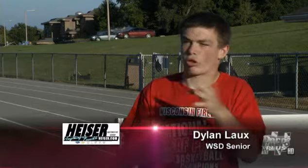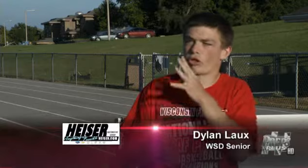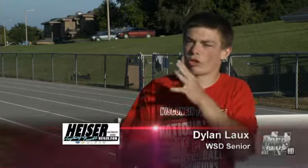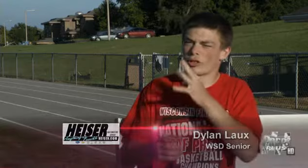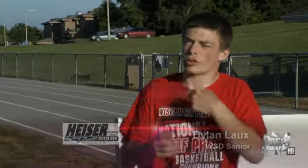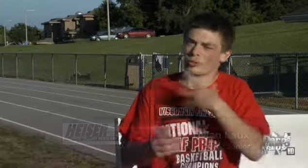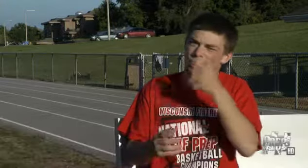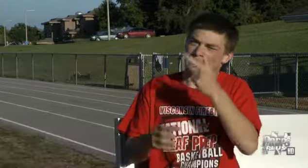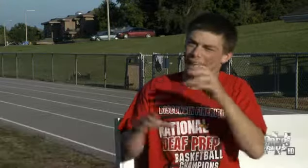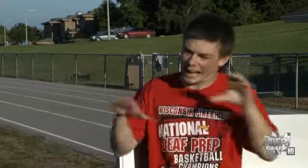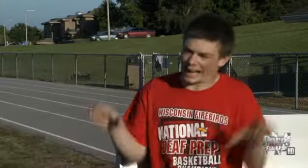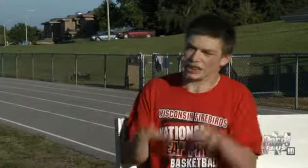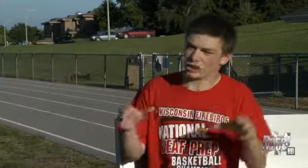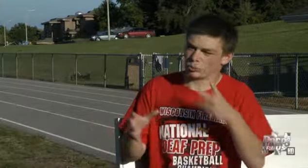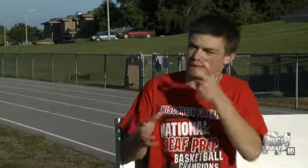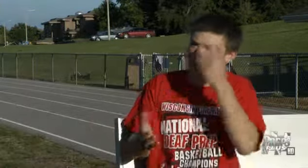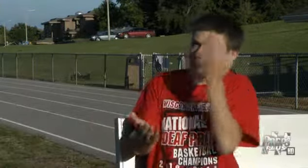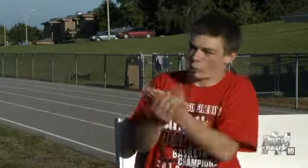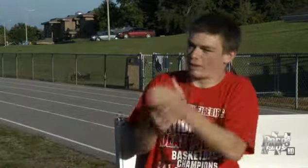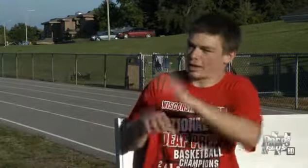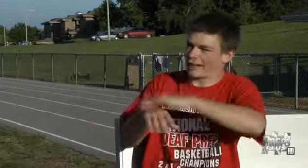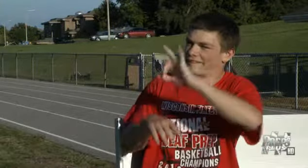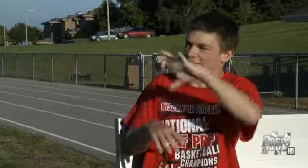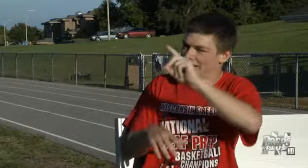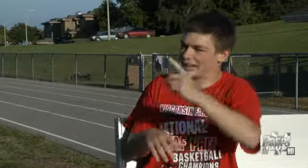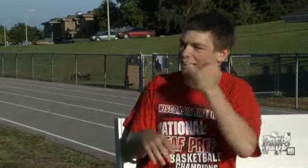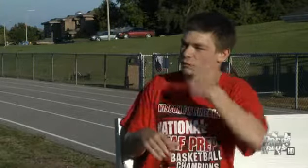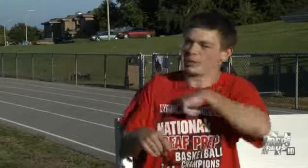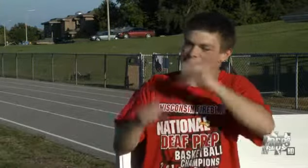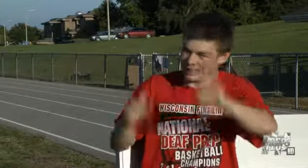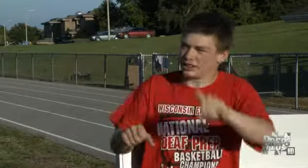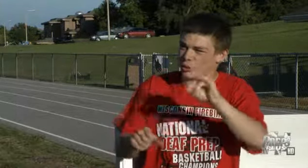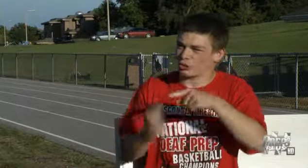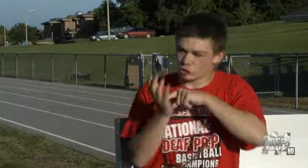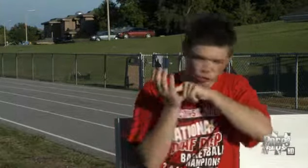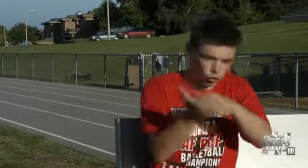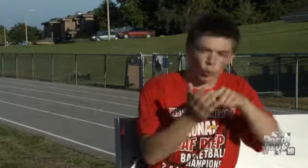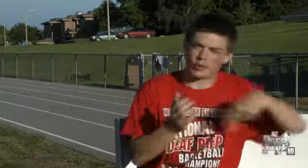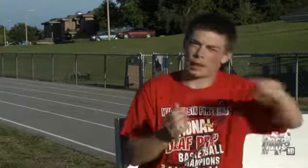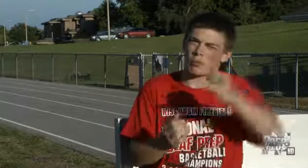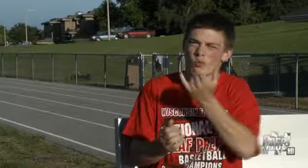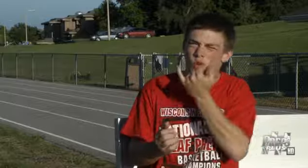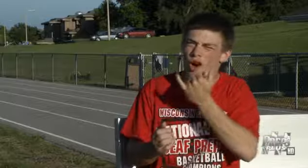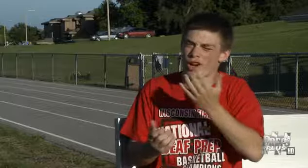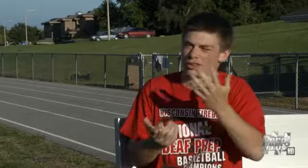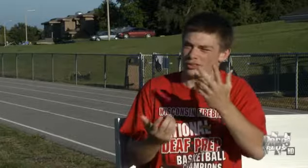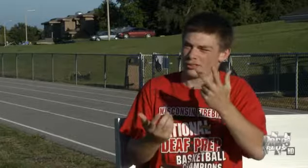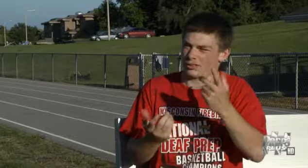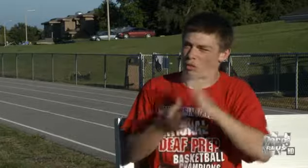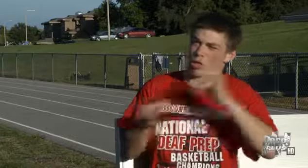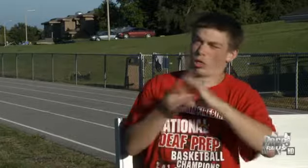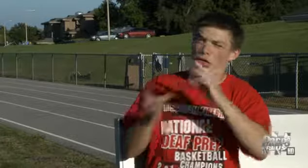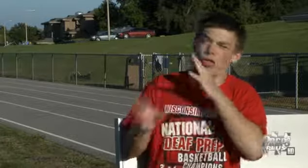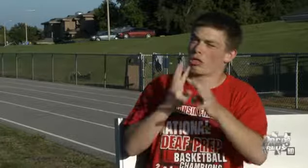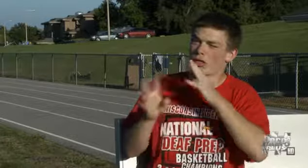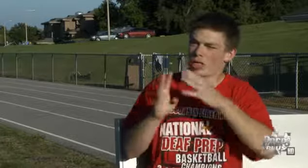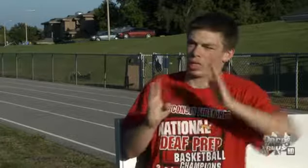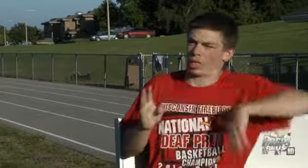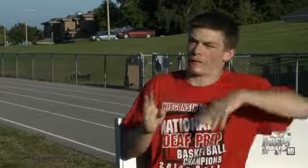We need to see action. We need to see proof on that field that we can do it. We need to show the lower classmen that this is something